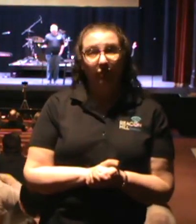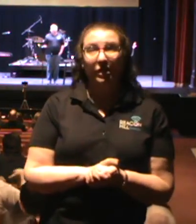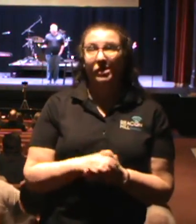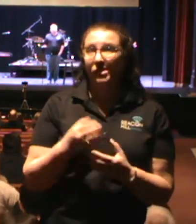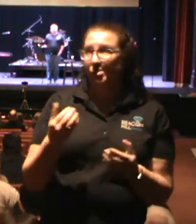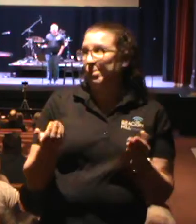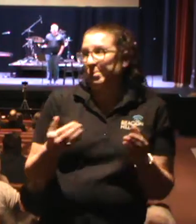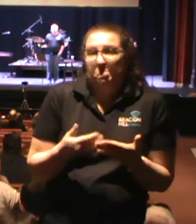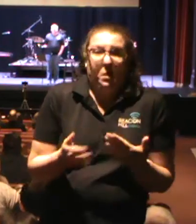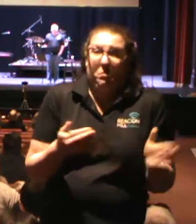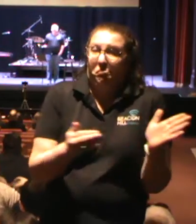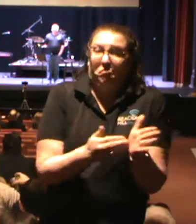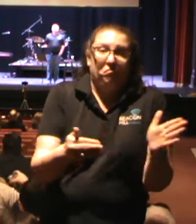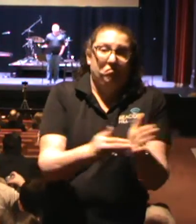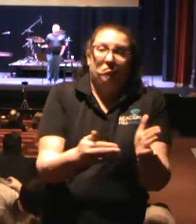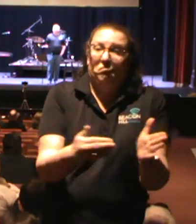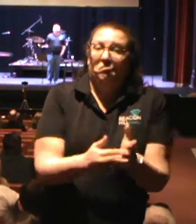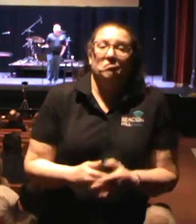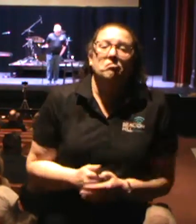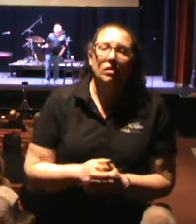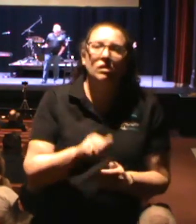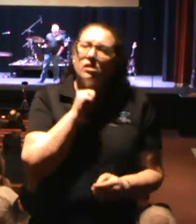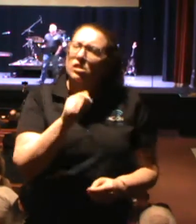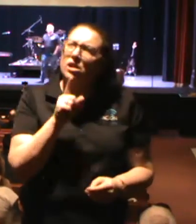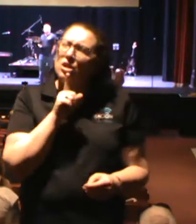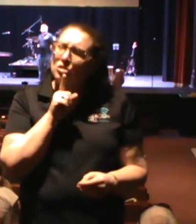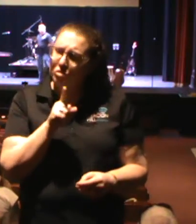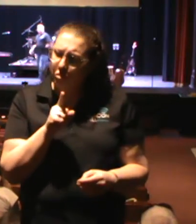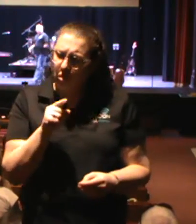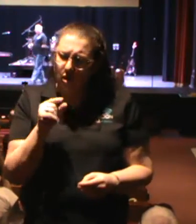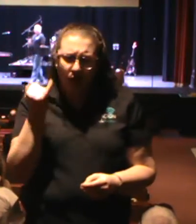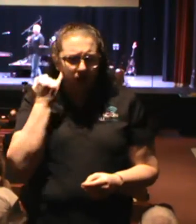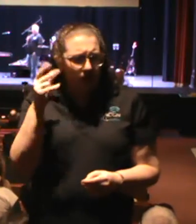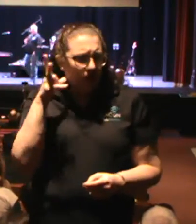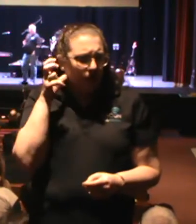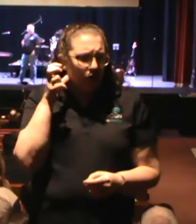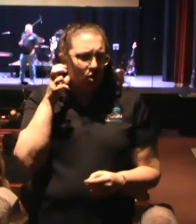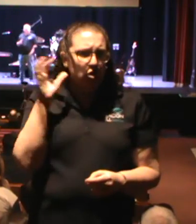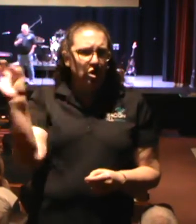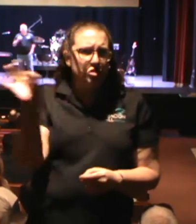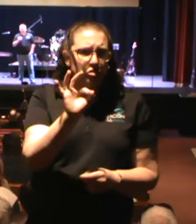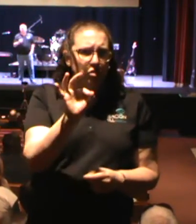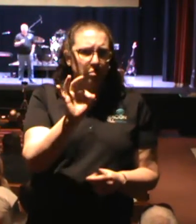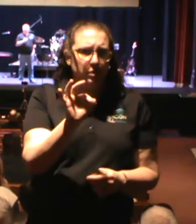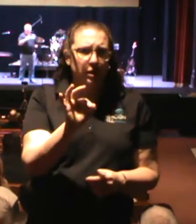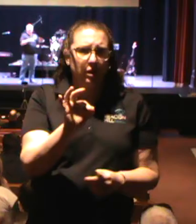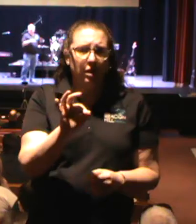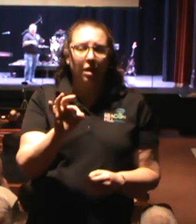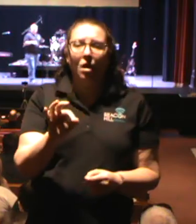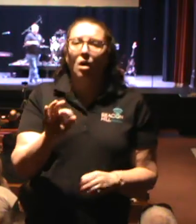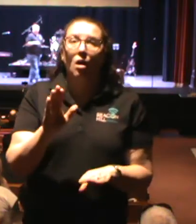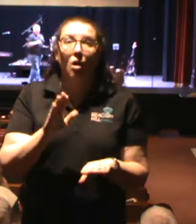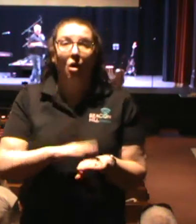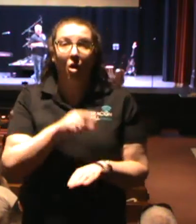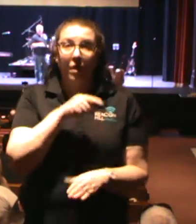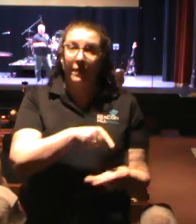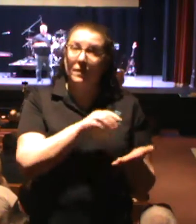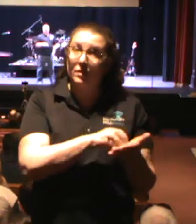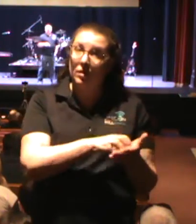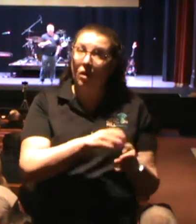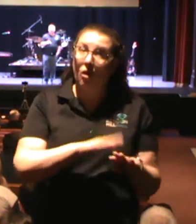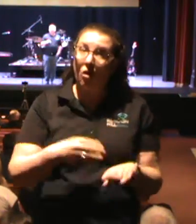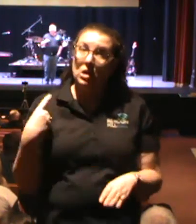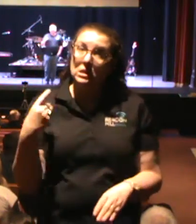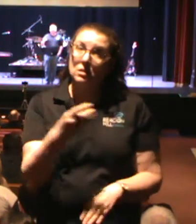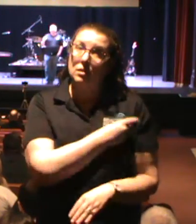been thousands of sermons. I don't recall ever hearing a sermon from the pulpit preached on this passage on deacons.